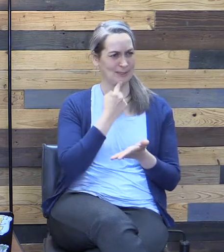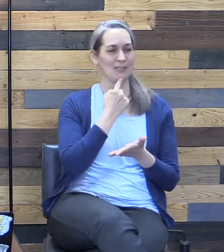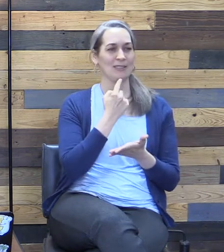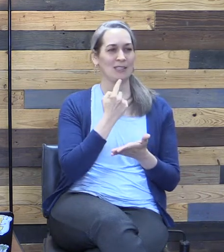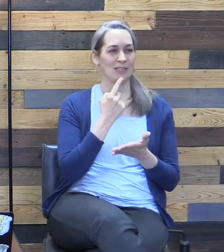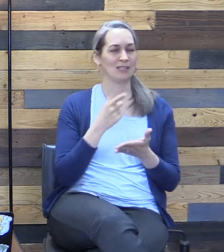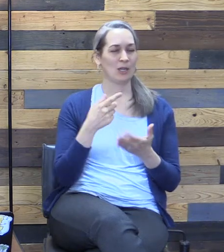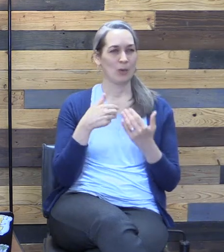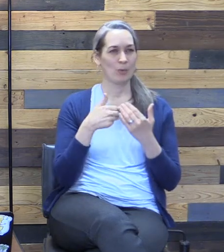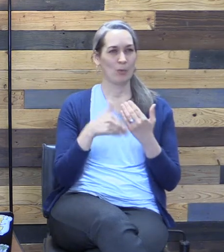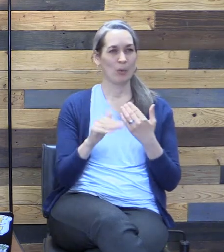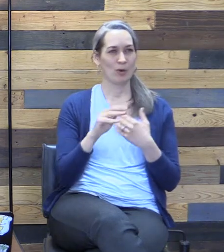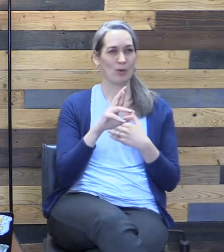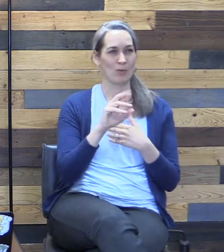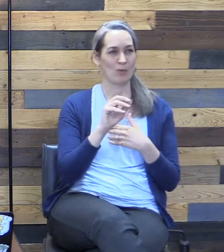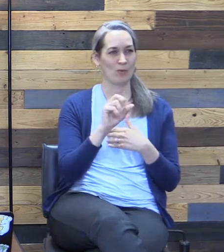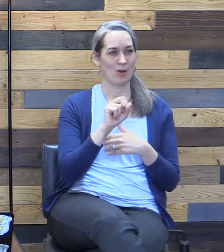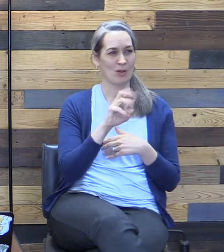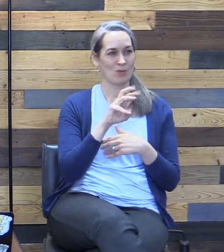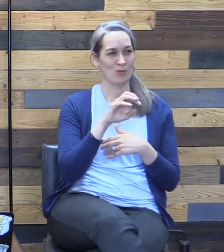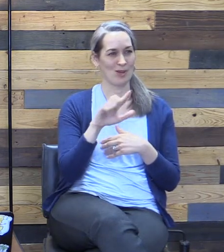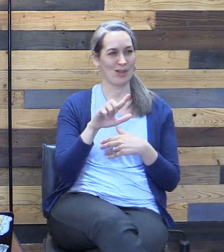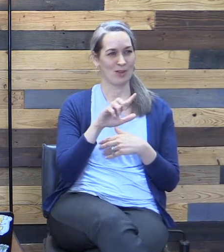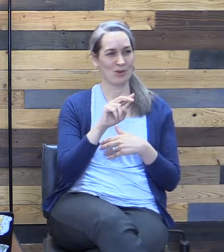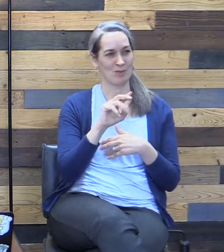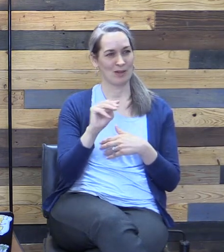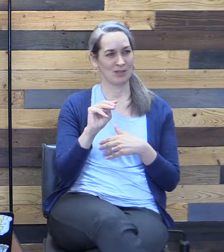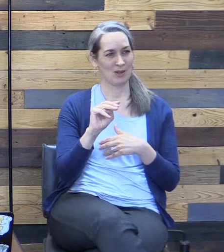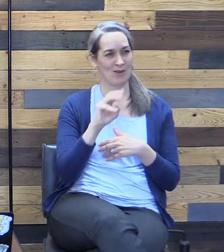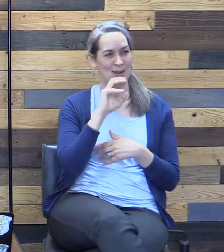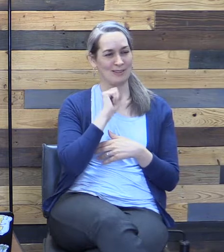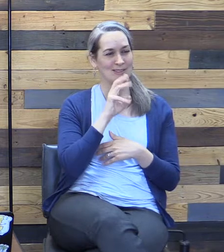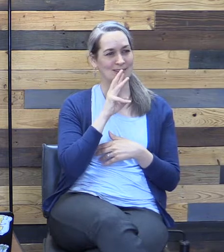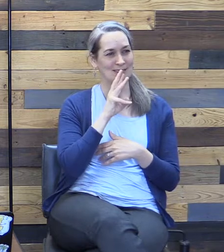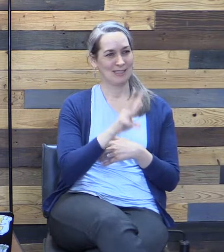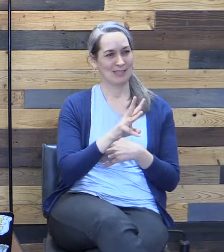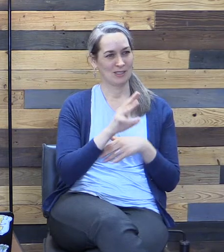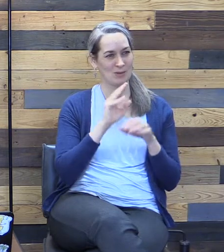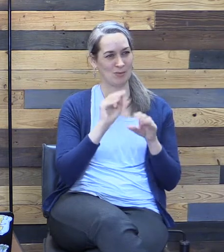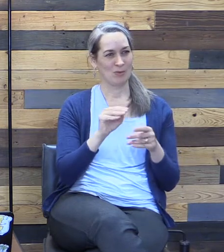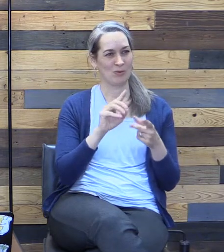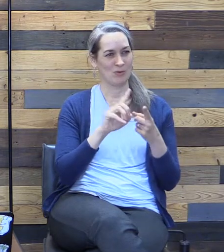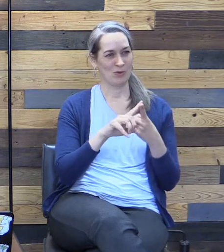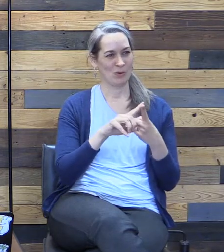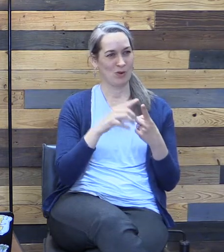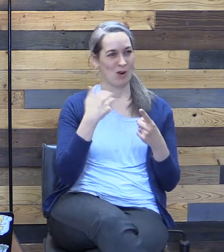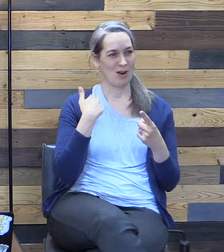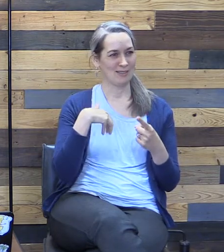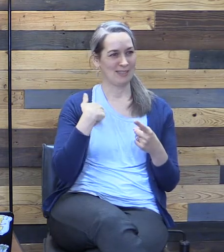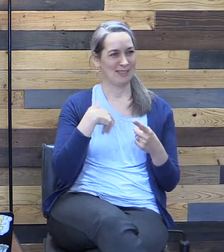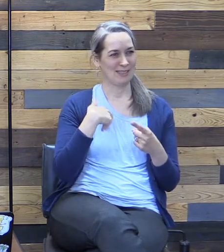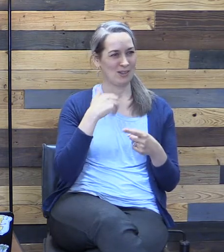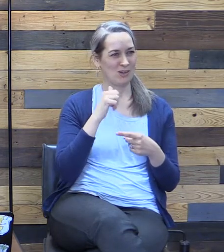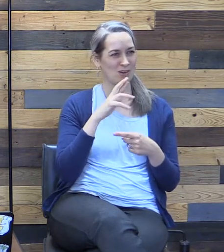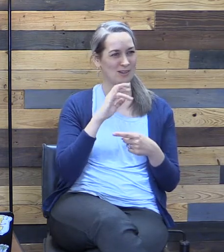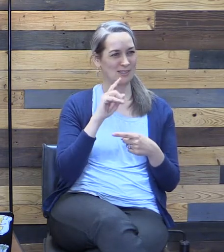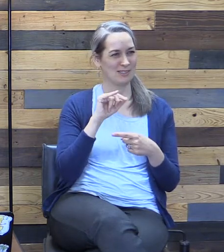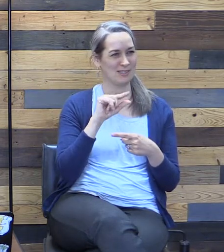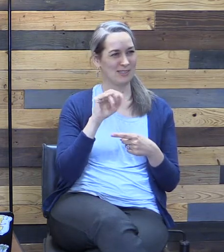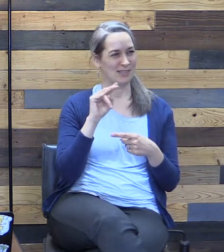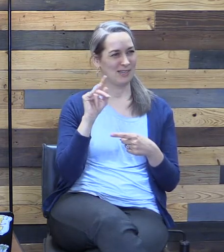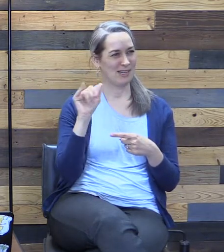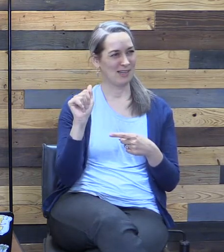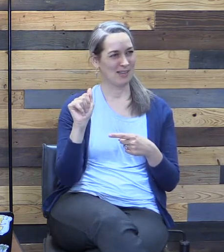She was born in Roslo, New Mexico, and at the age of six years old, moved to Buenos Aires, Argentina, where her parents